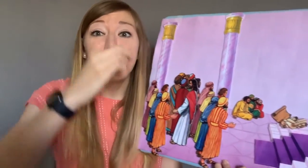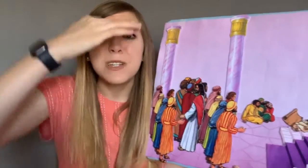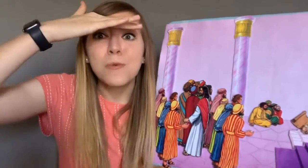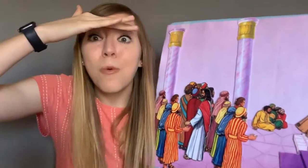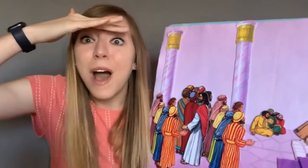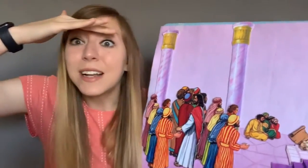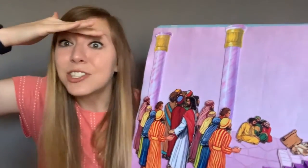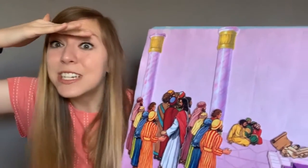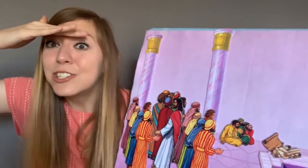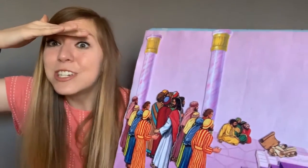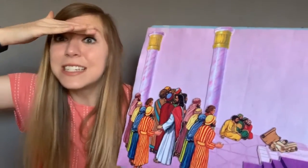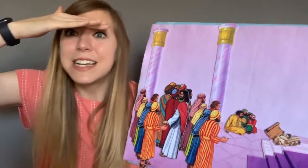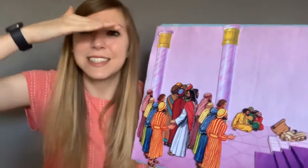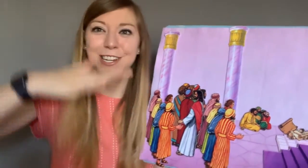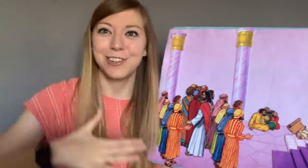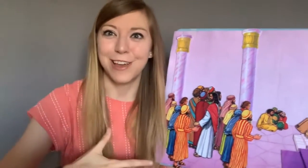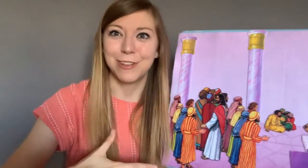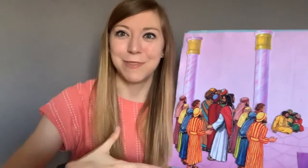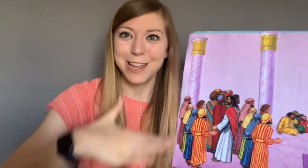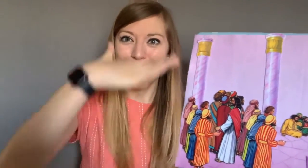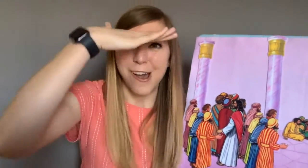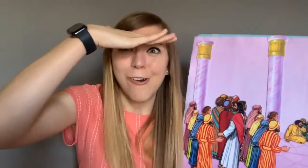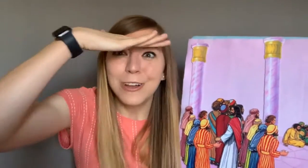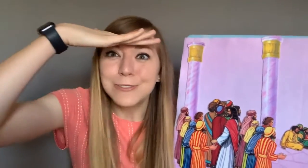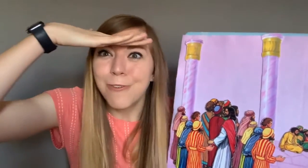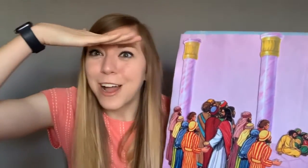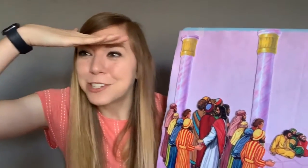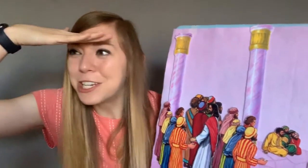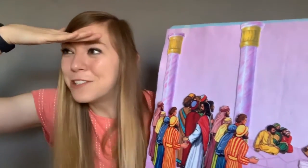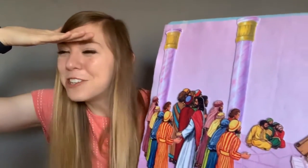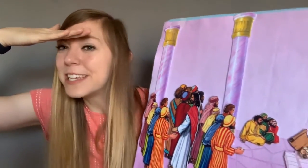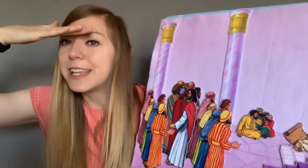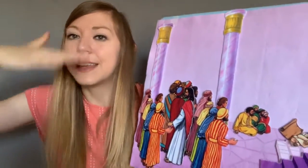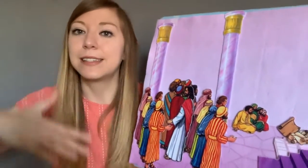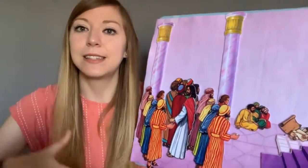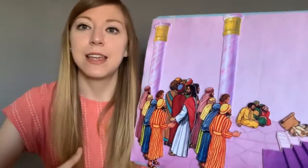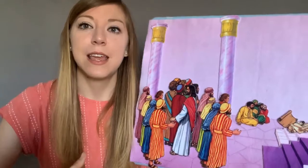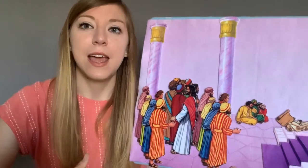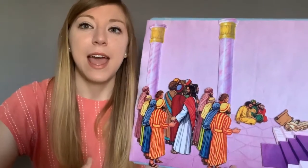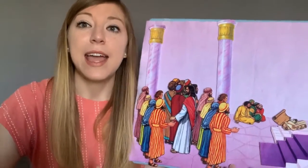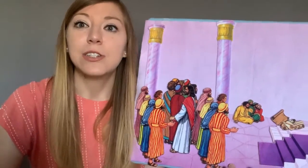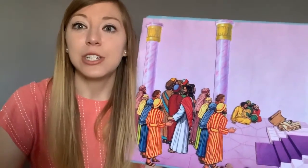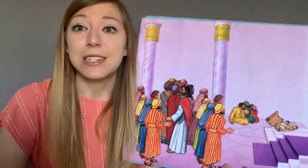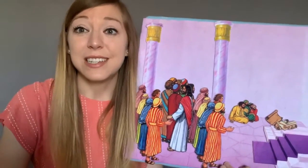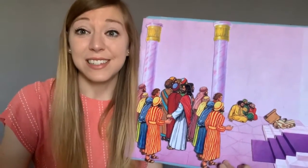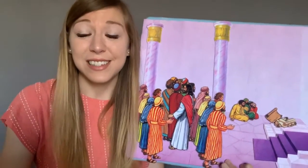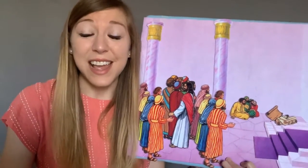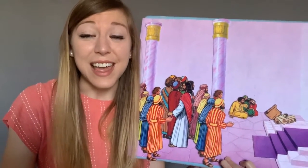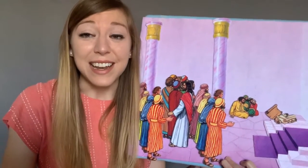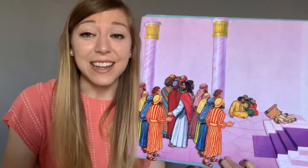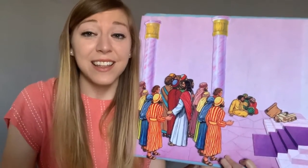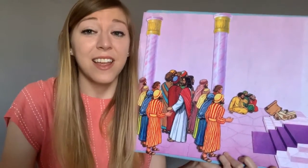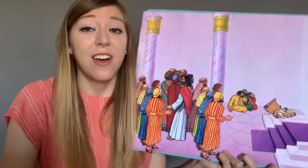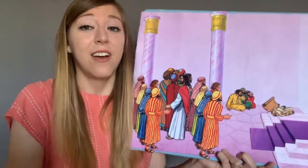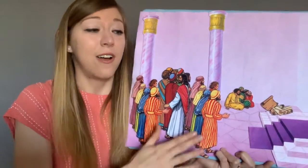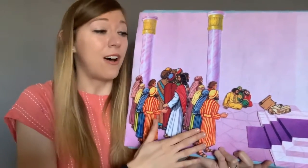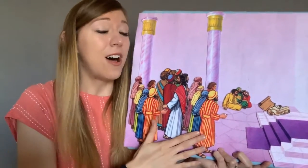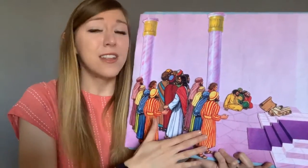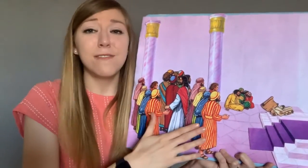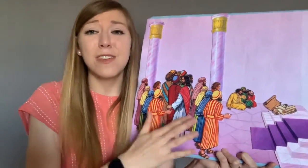was watching Jesus can you do that with me was watching Jesus and Jesus said all of